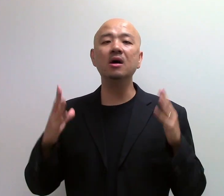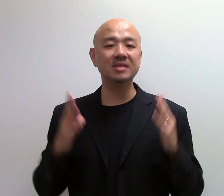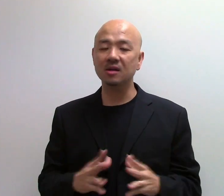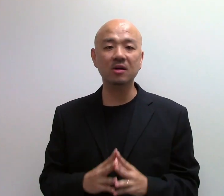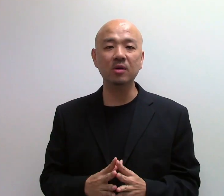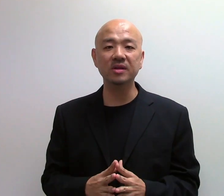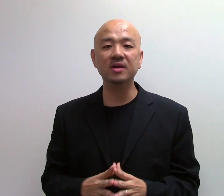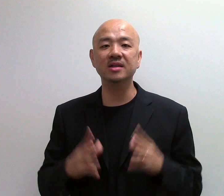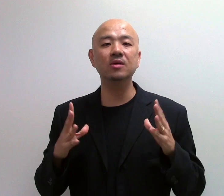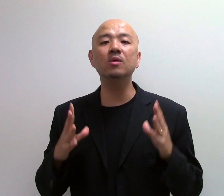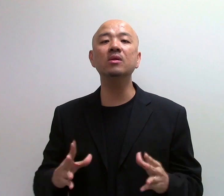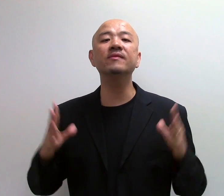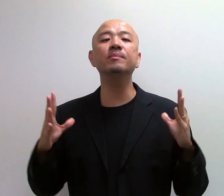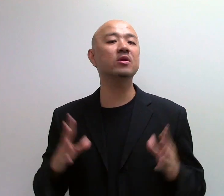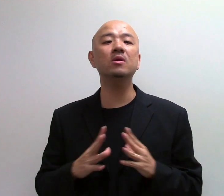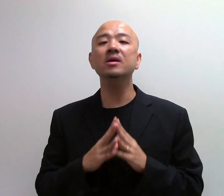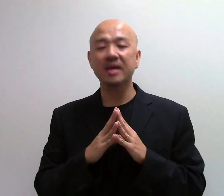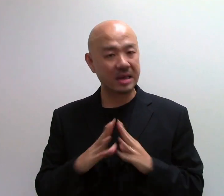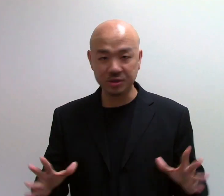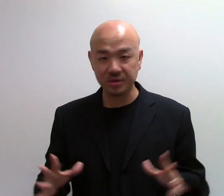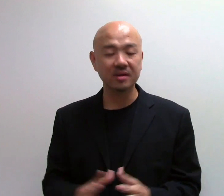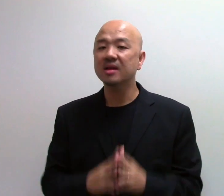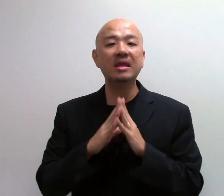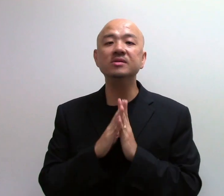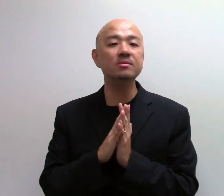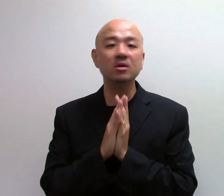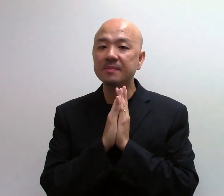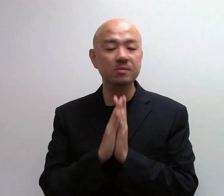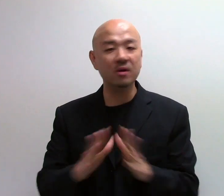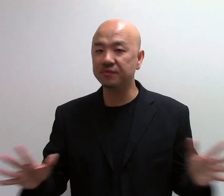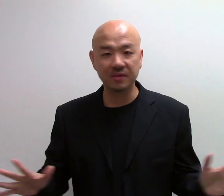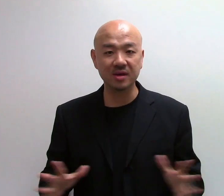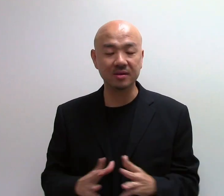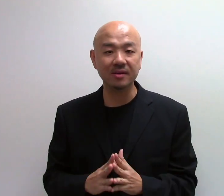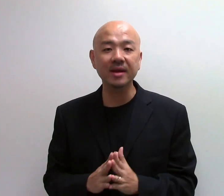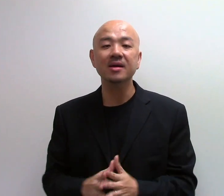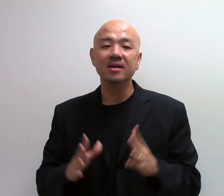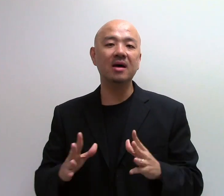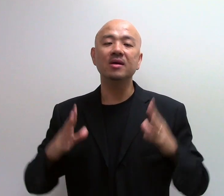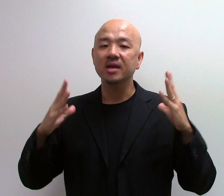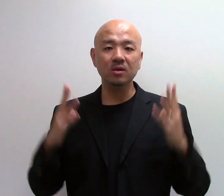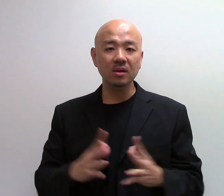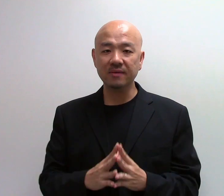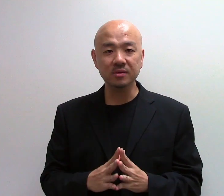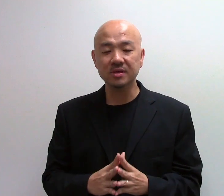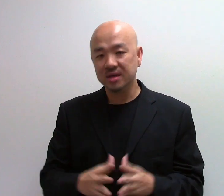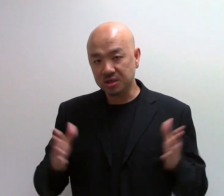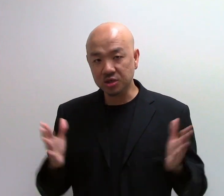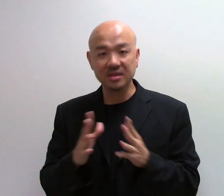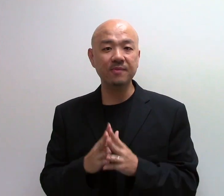lot, a lot more difficult than your O-level pure chemistry. Thousand more times more difficult, alright? Now, in O-levels, in a short time